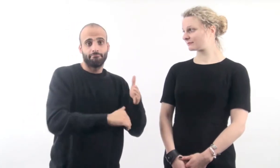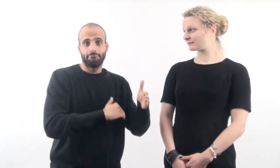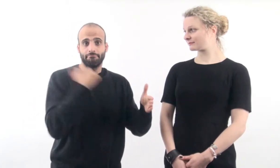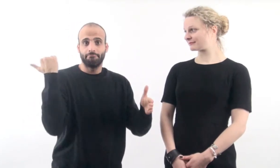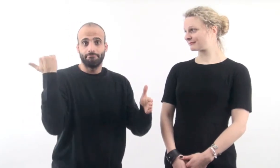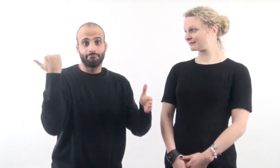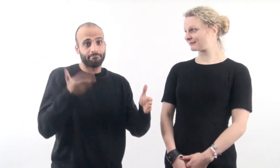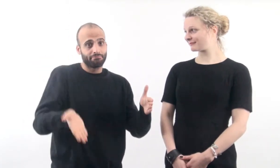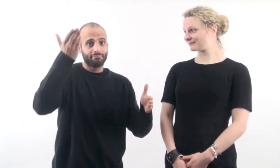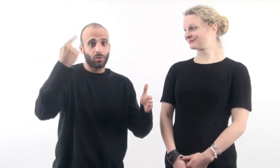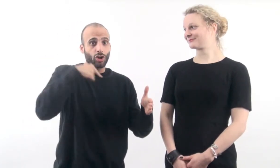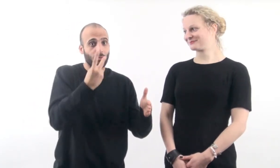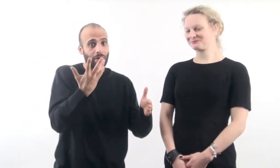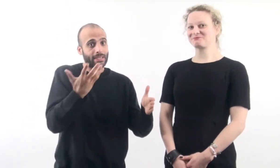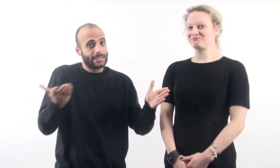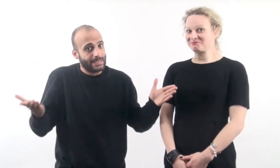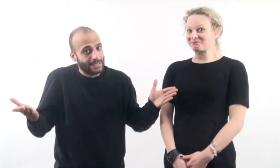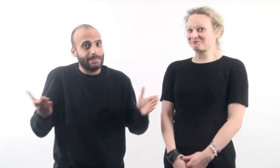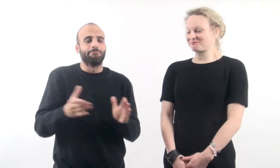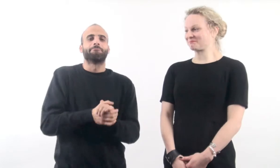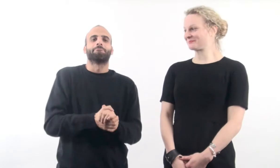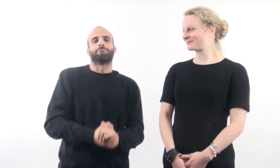After that date, tough luck, it goes up to £125.